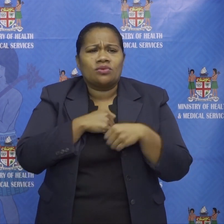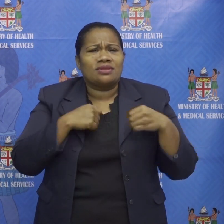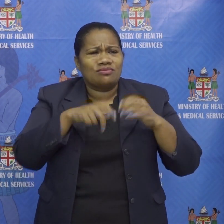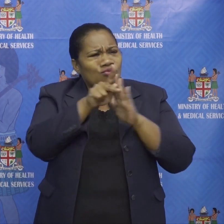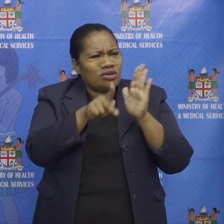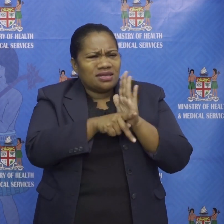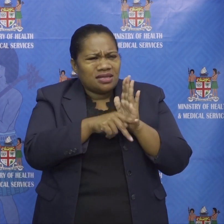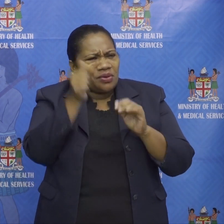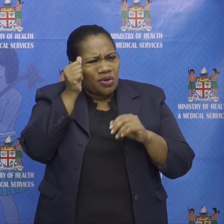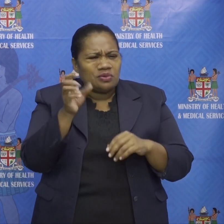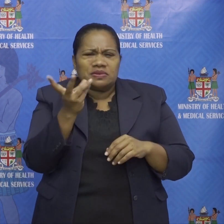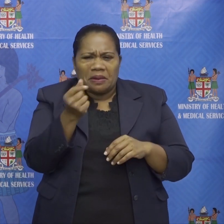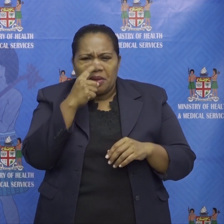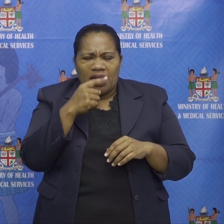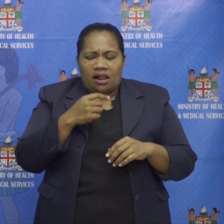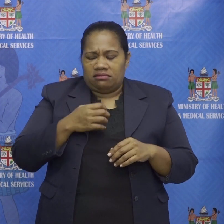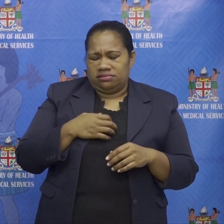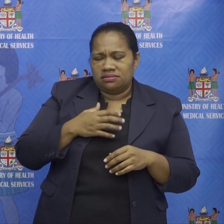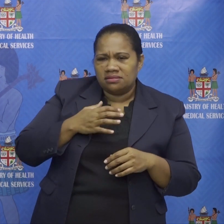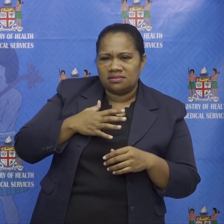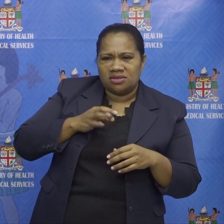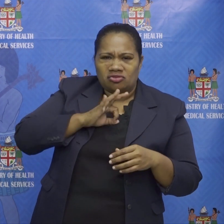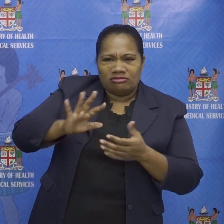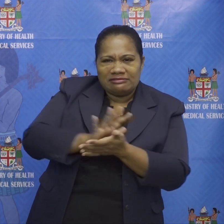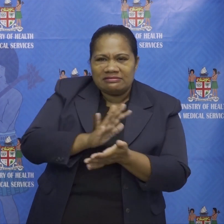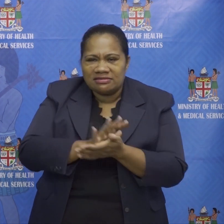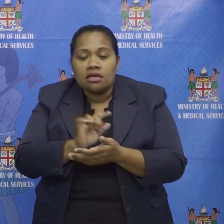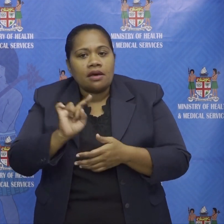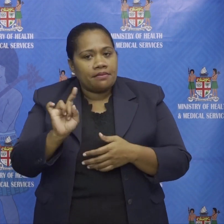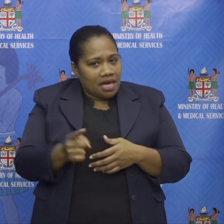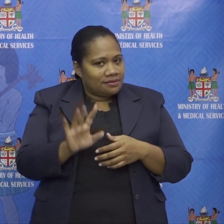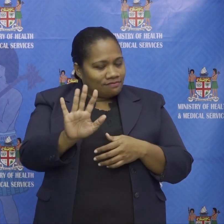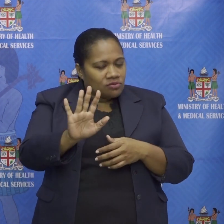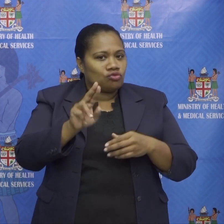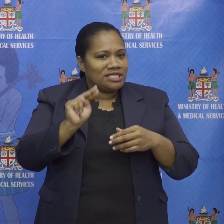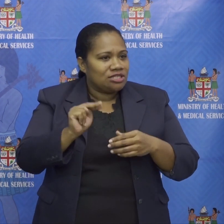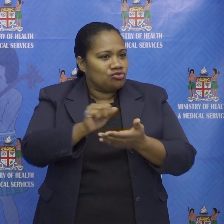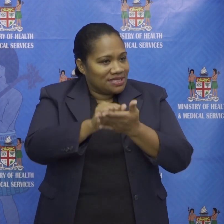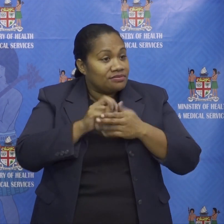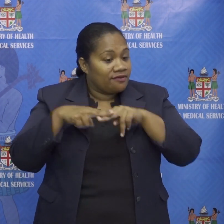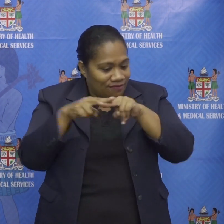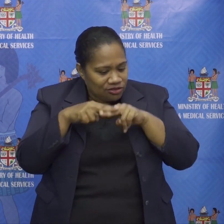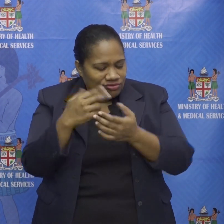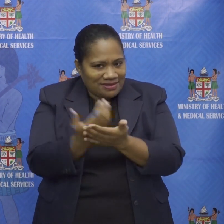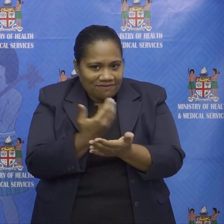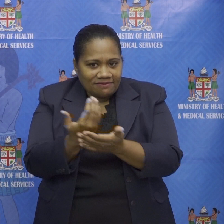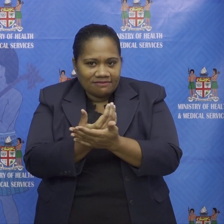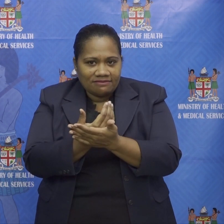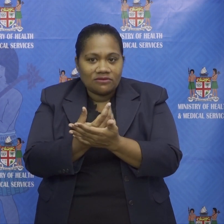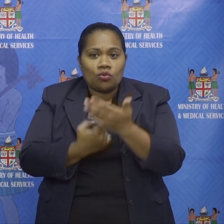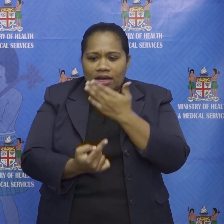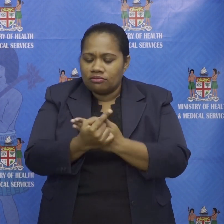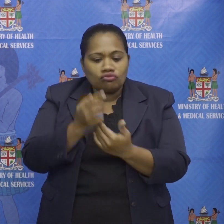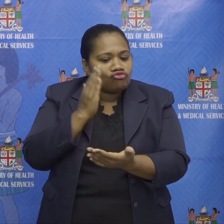behind them is perfectly clear we have to keep fiji safe we have to limit movement we have to stop every unnecessary